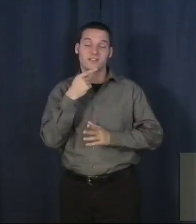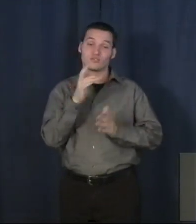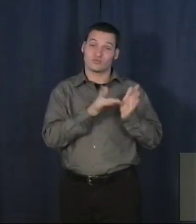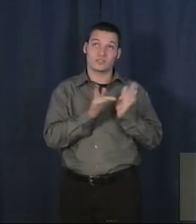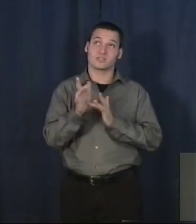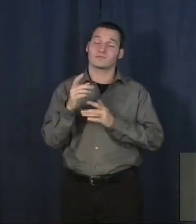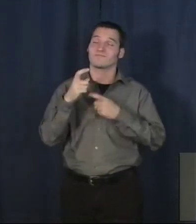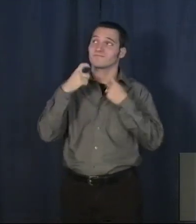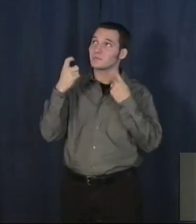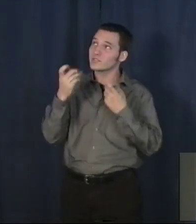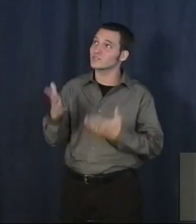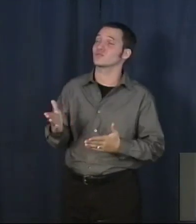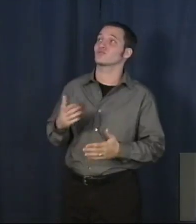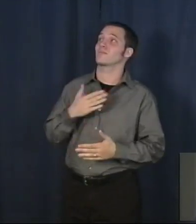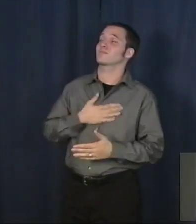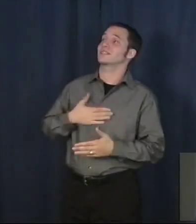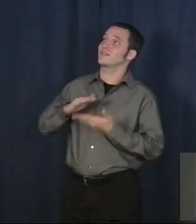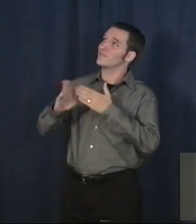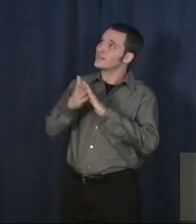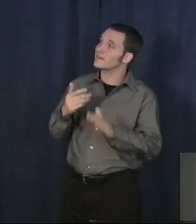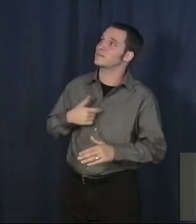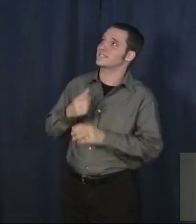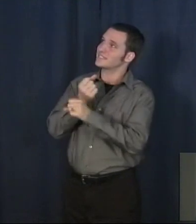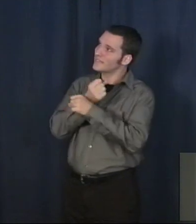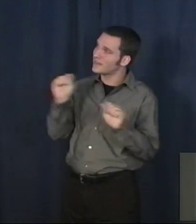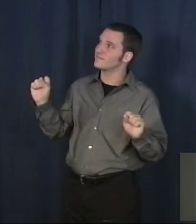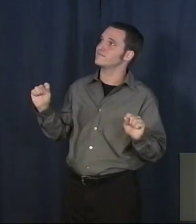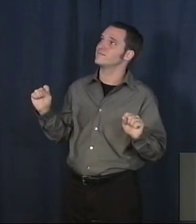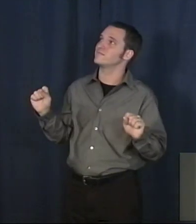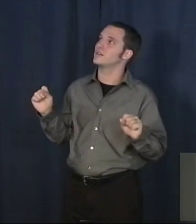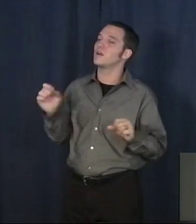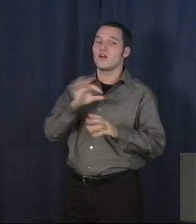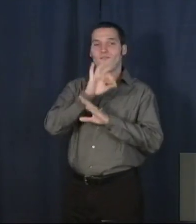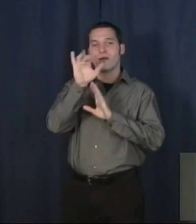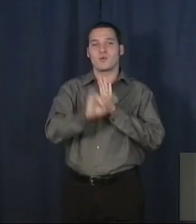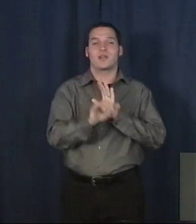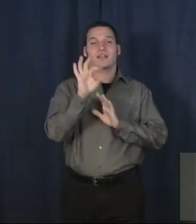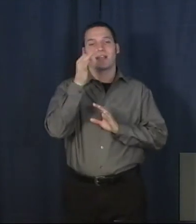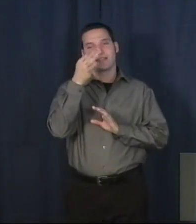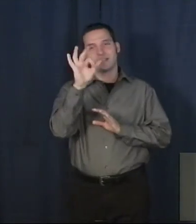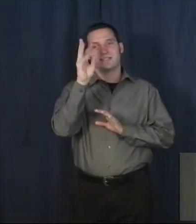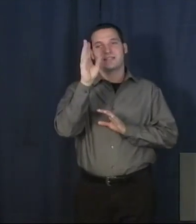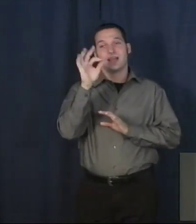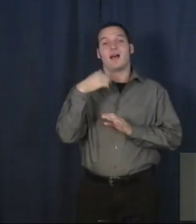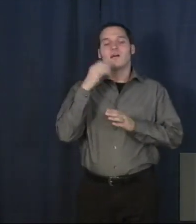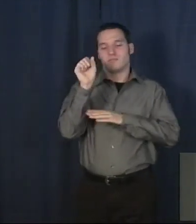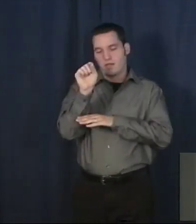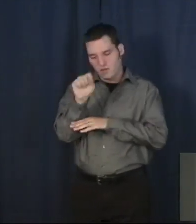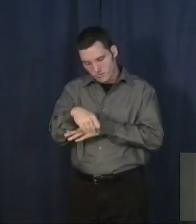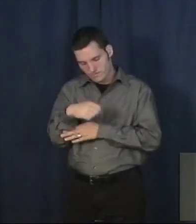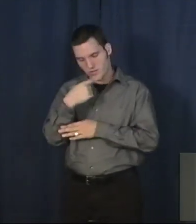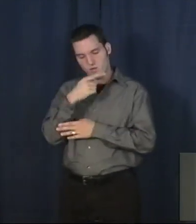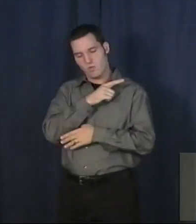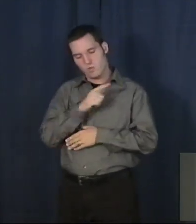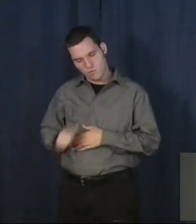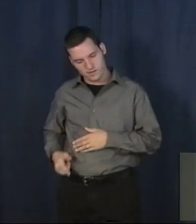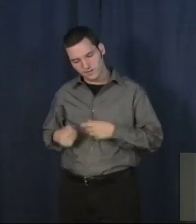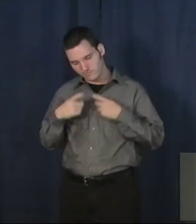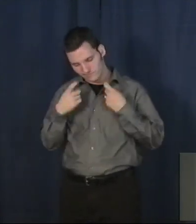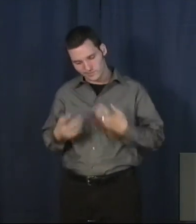please forgive me and save me? And so February 9, 1969, I bowed my head and I said, Lord, I'm a sinner. I know you died